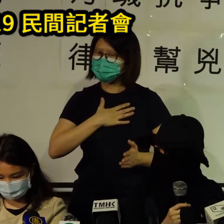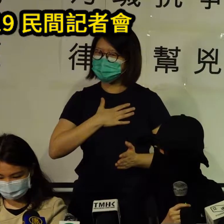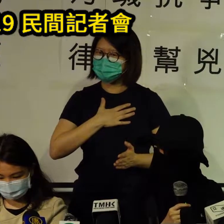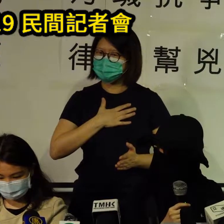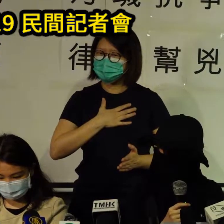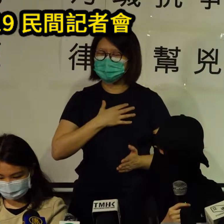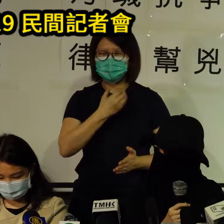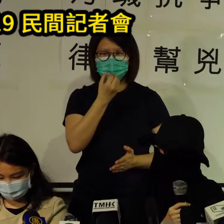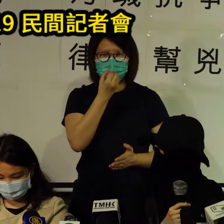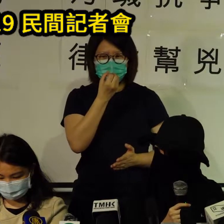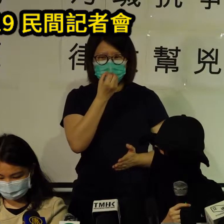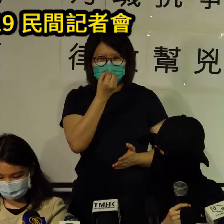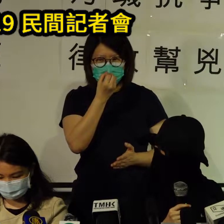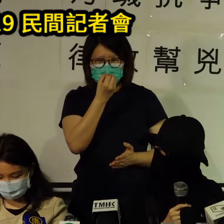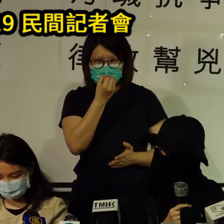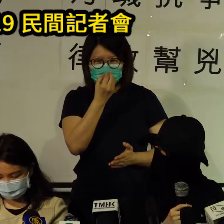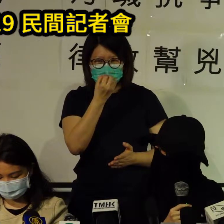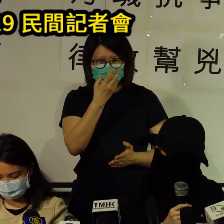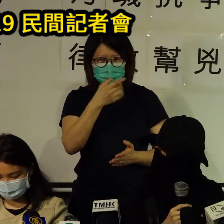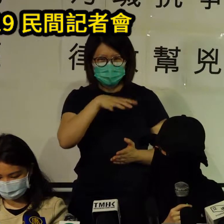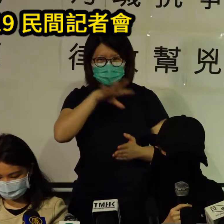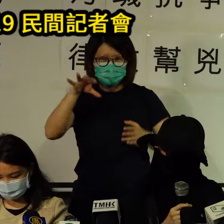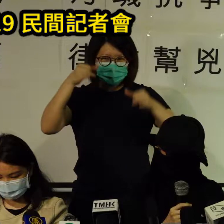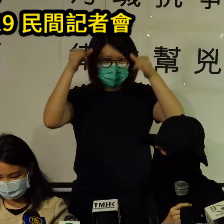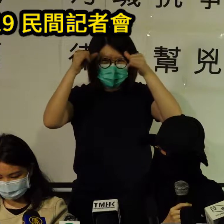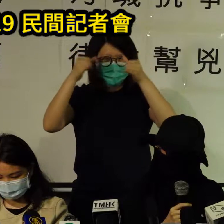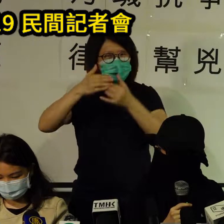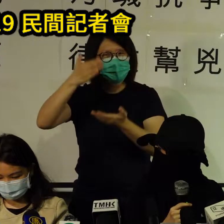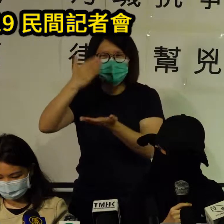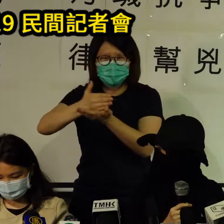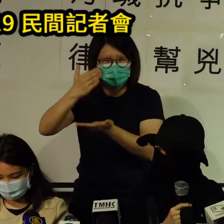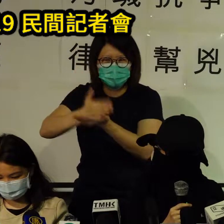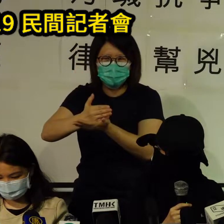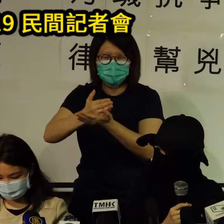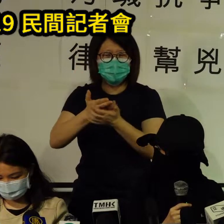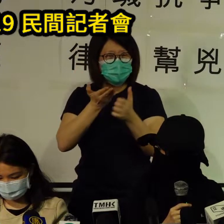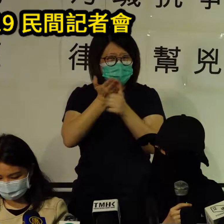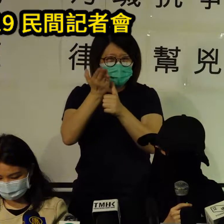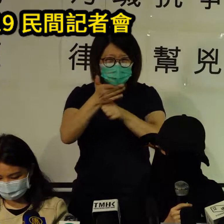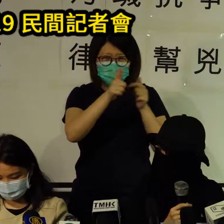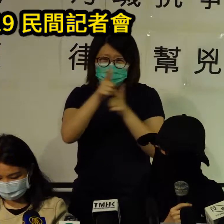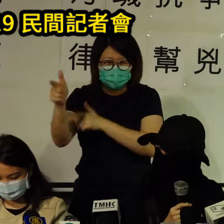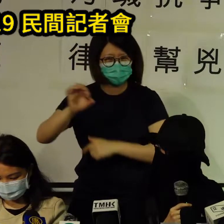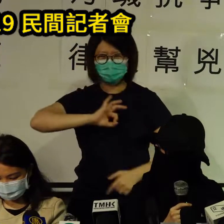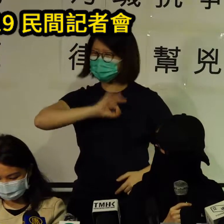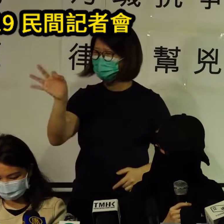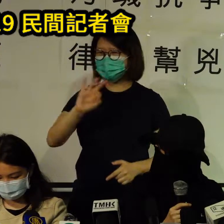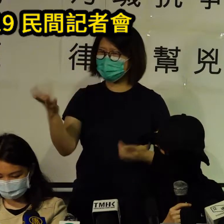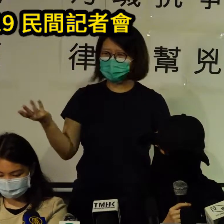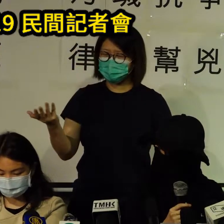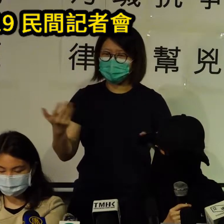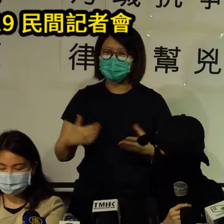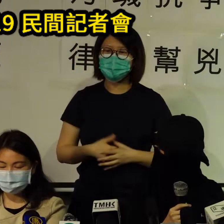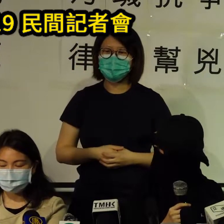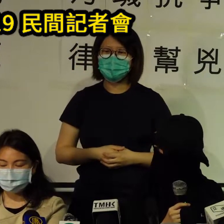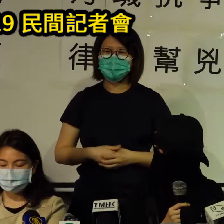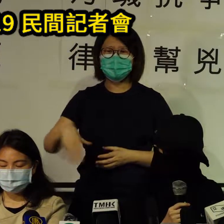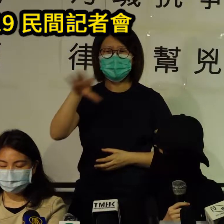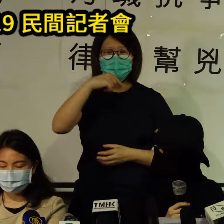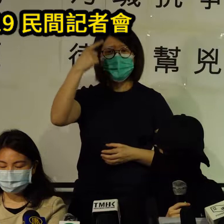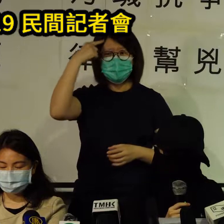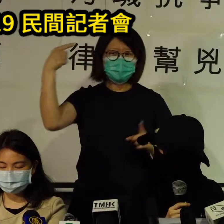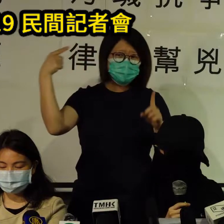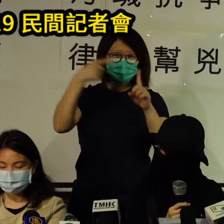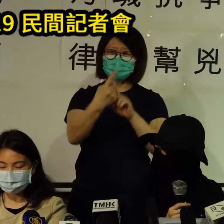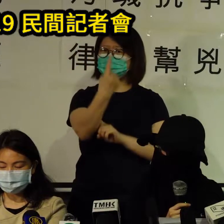ers they're freedom fighters this is one of our earliest and most persistent protest chance because